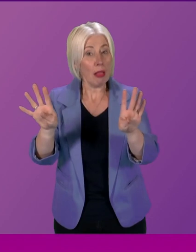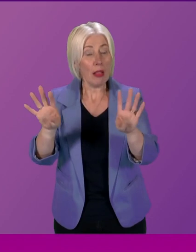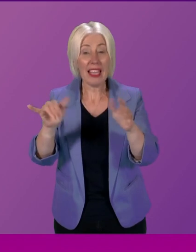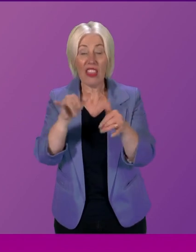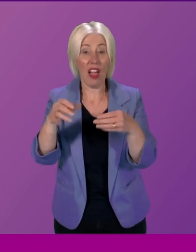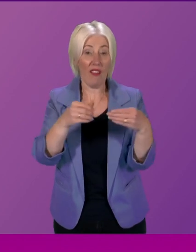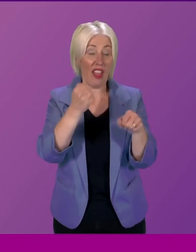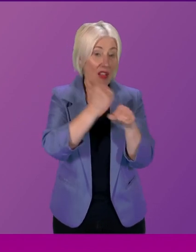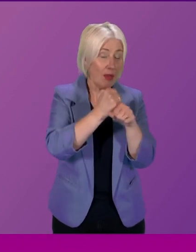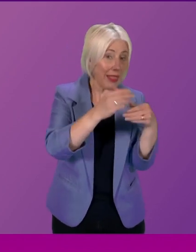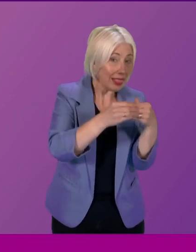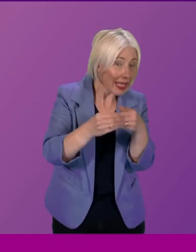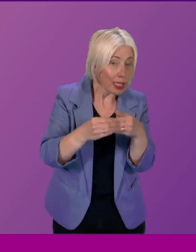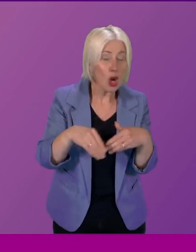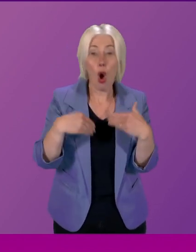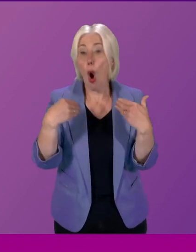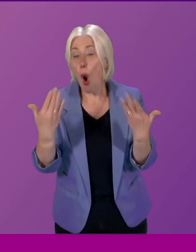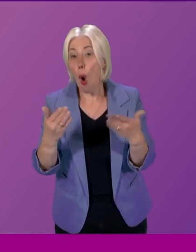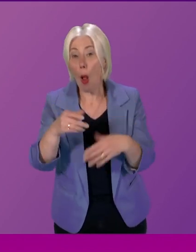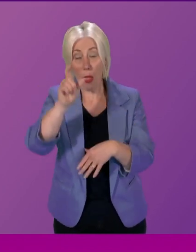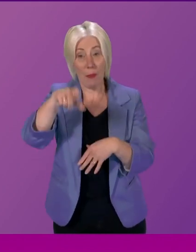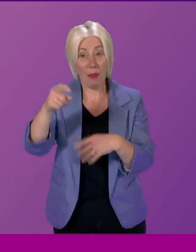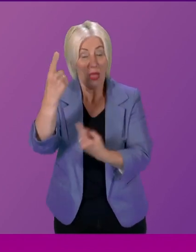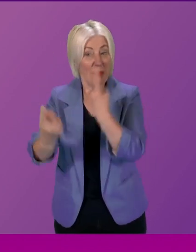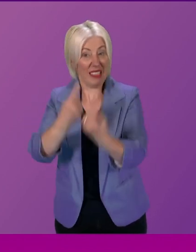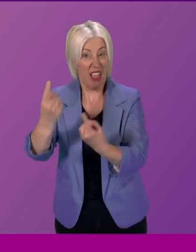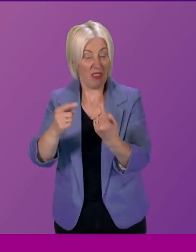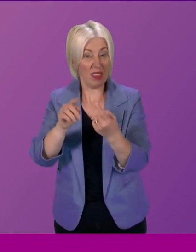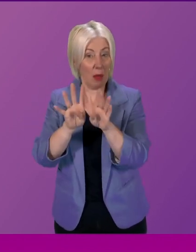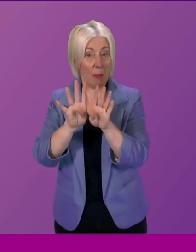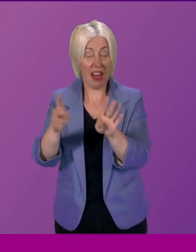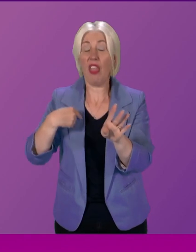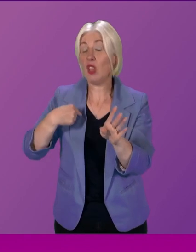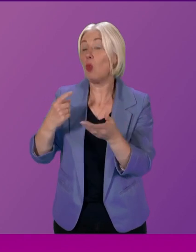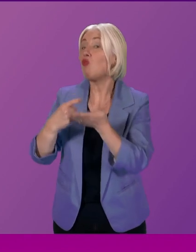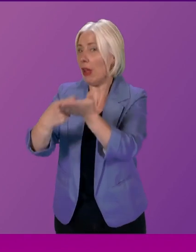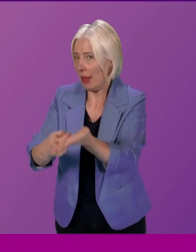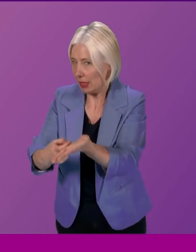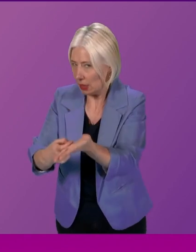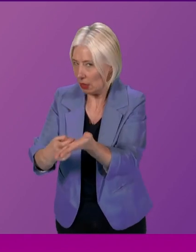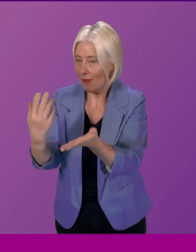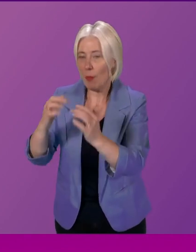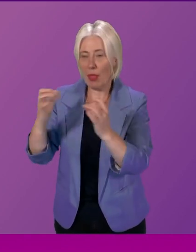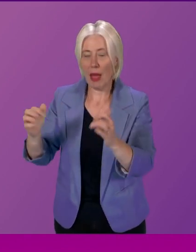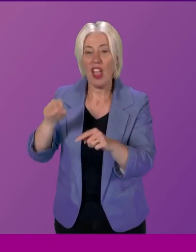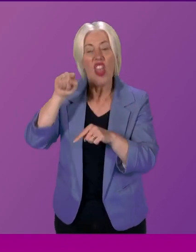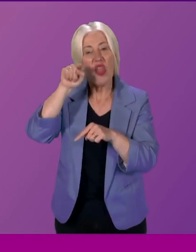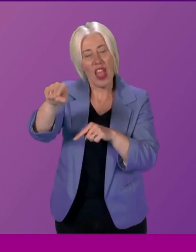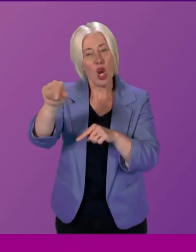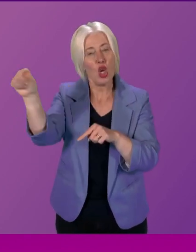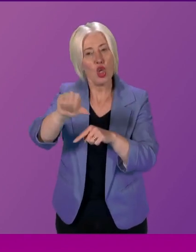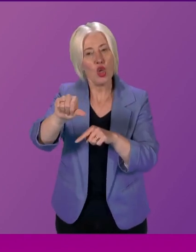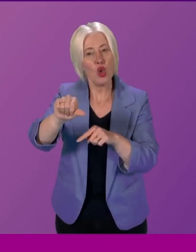government or the people's panels, which is what we are recommending from within the Parliament, should be there to serve